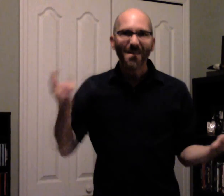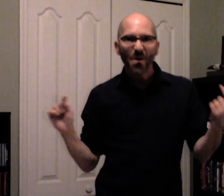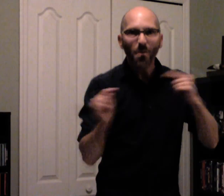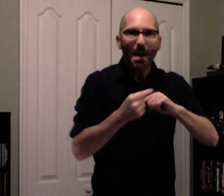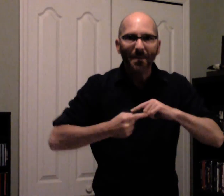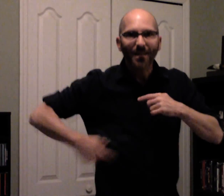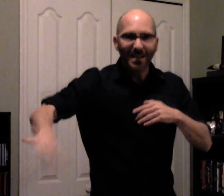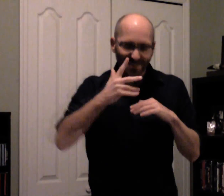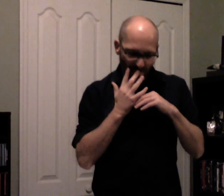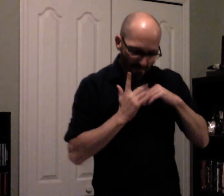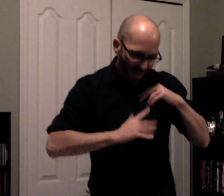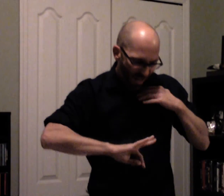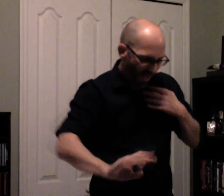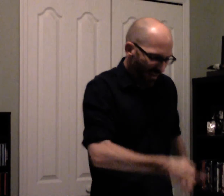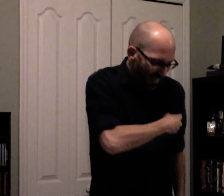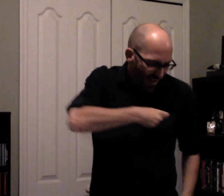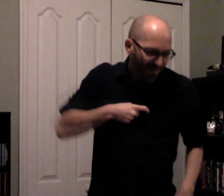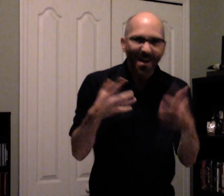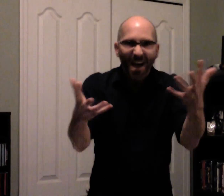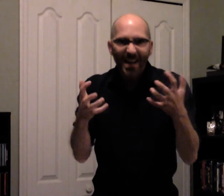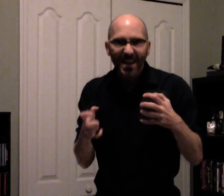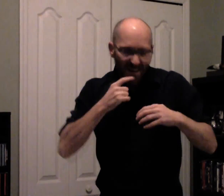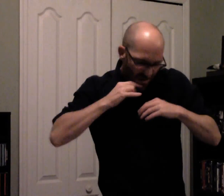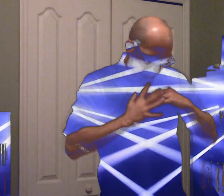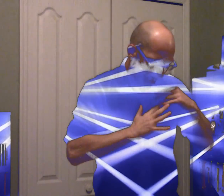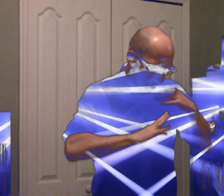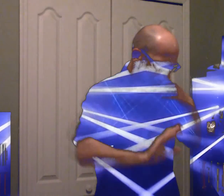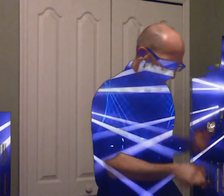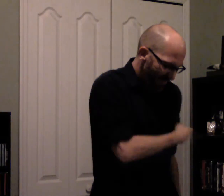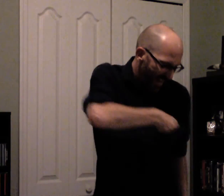We'll be right back. We'll be right back.